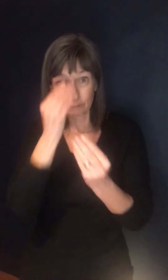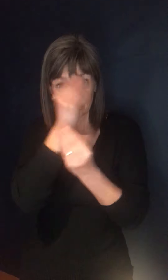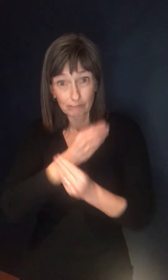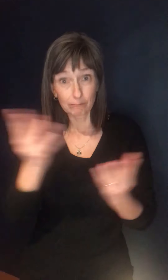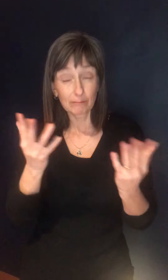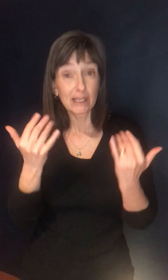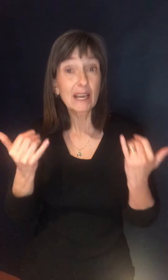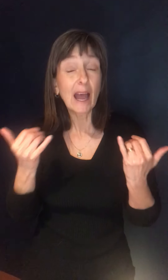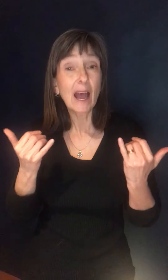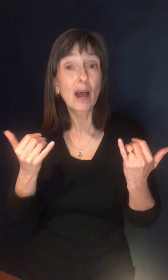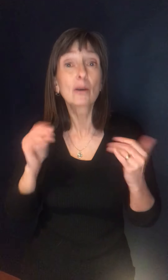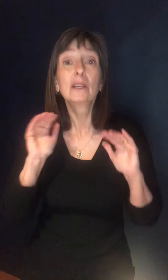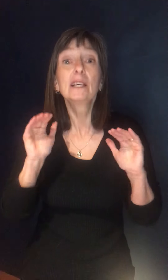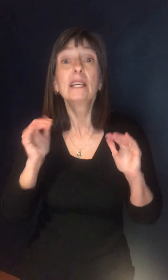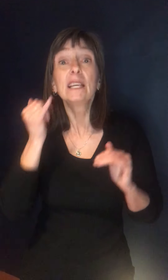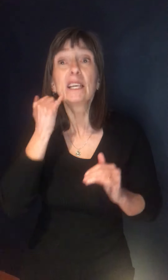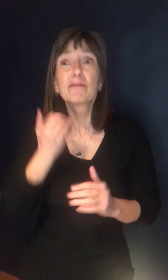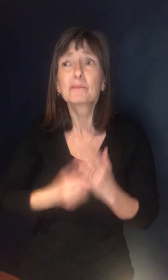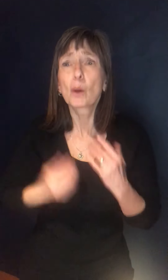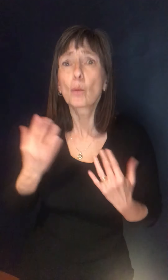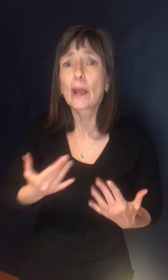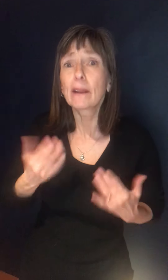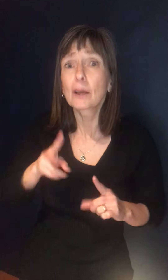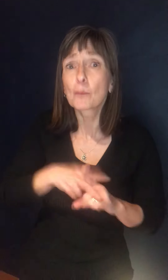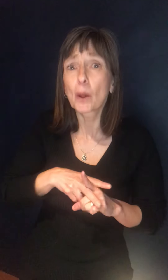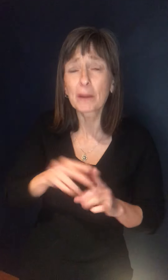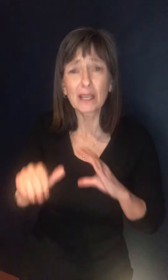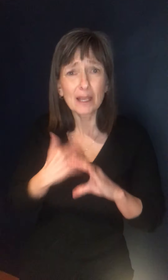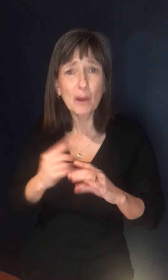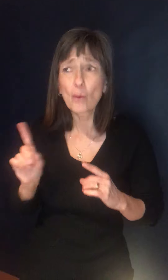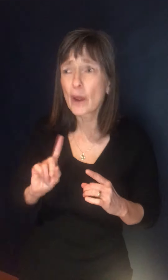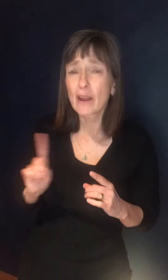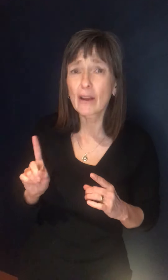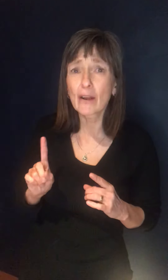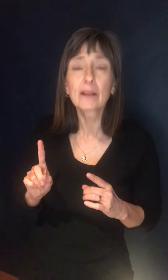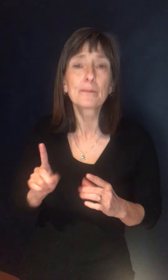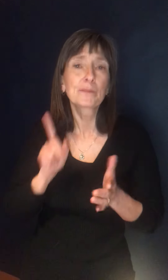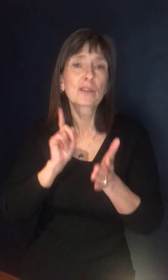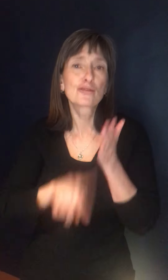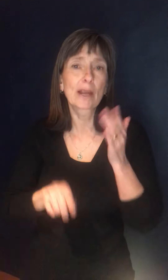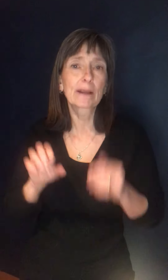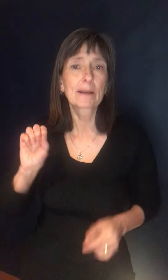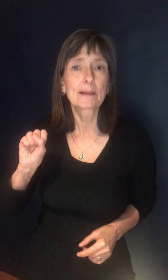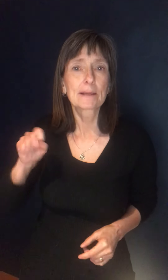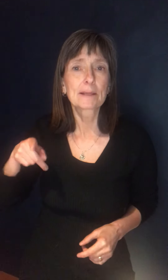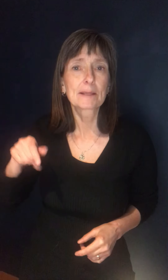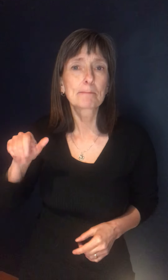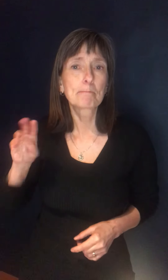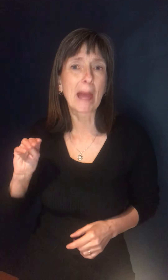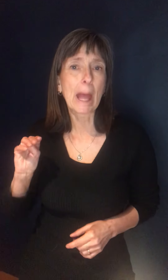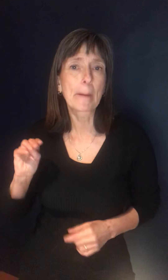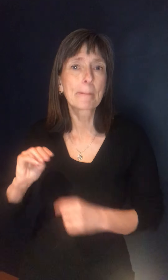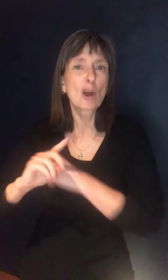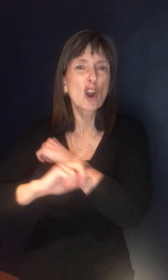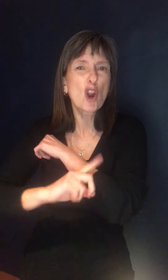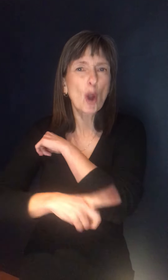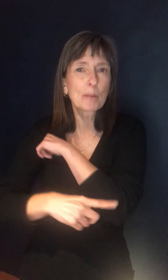could get out there so that people who may not be as familiar, uh, would look in their spam or junk folders, uh,